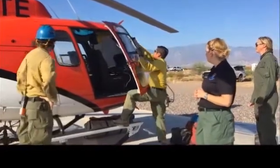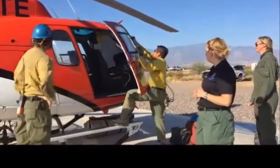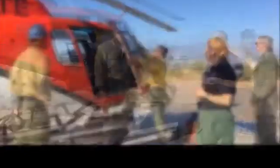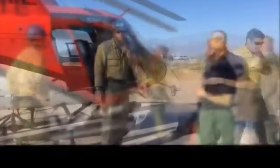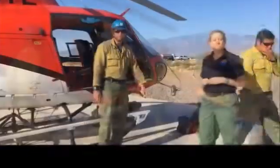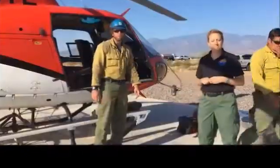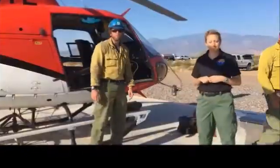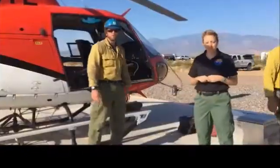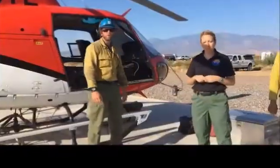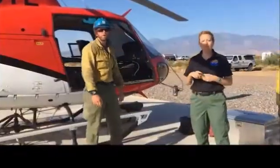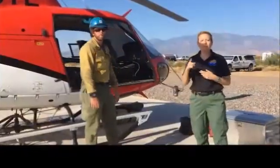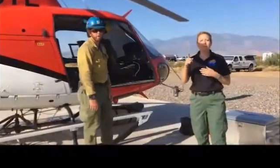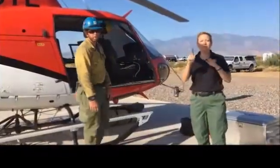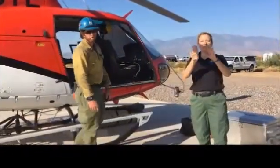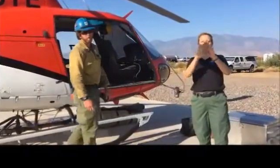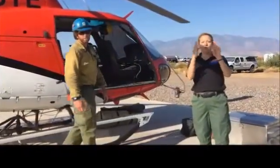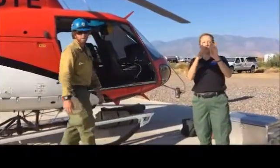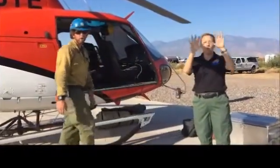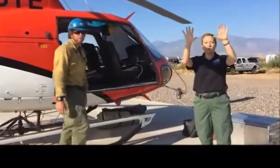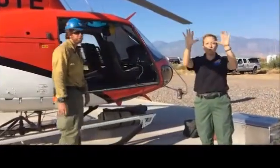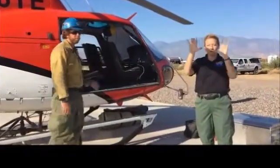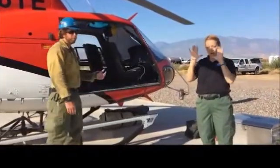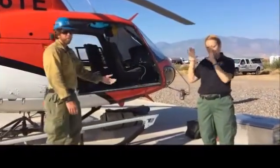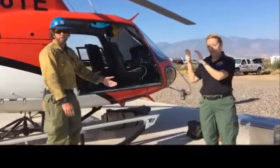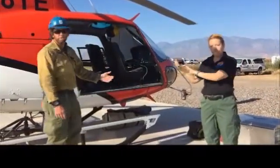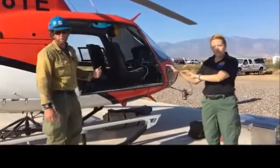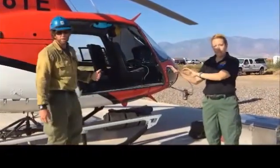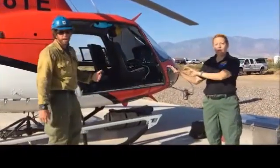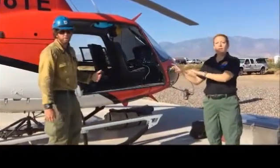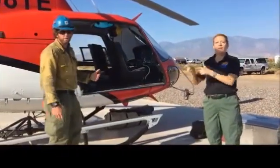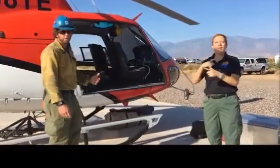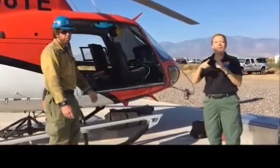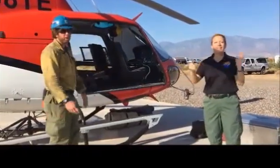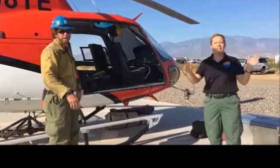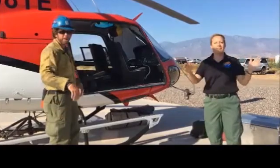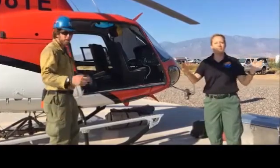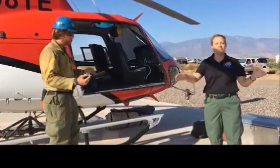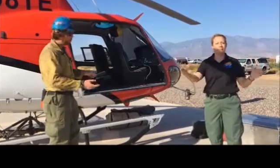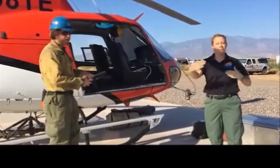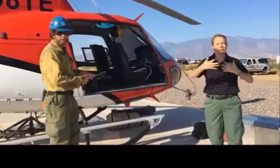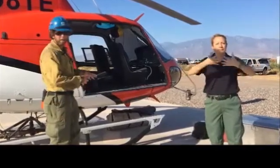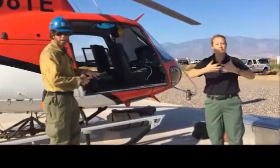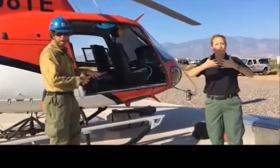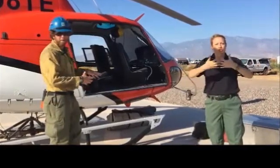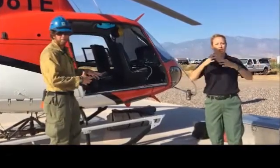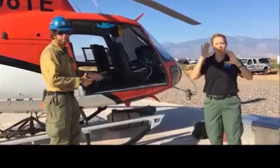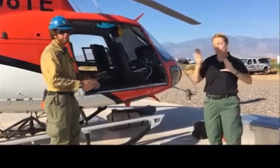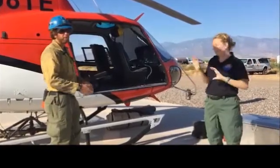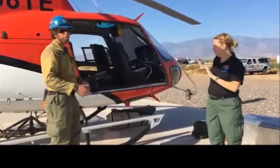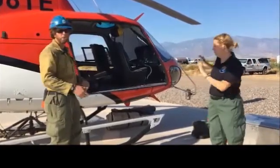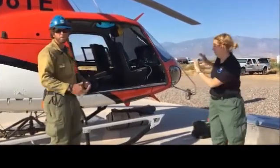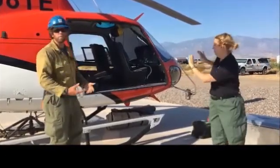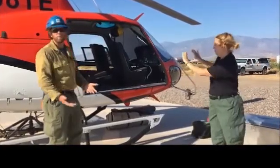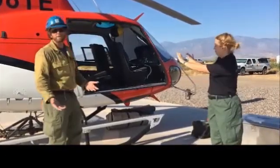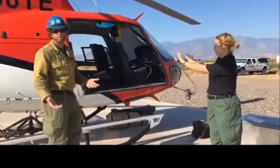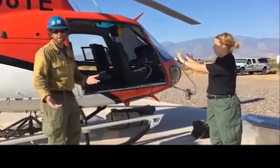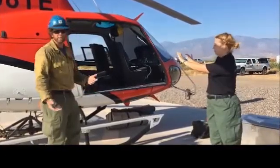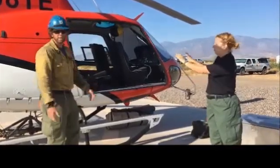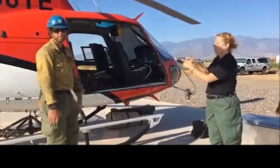So once the doors are off, we're going to go ahead and start with pulling the machine out. We're going to get it all put into the helicopter, and then we're going to do a bench test. That's